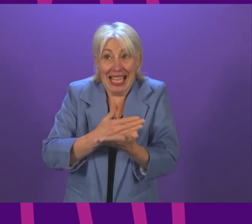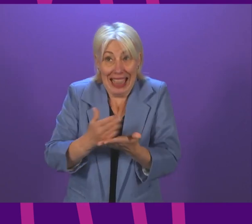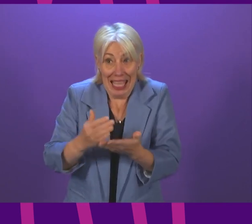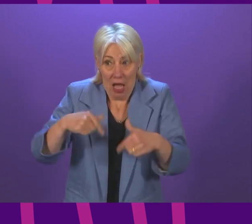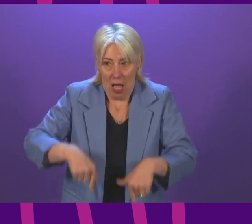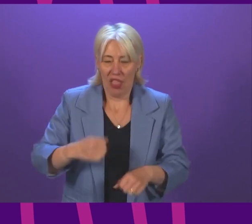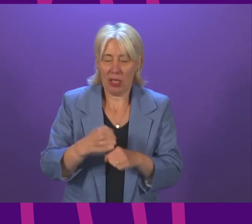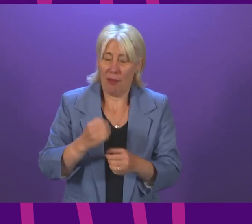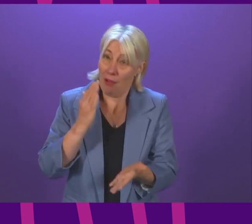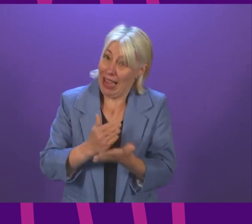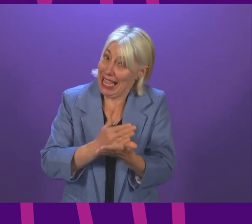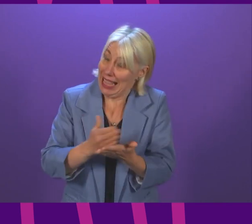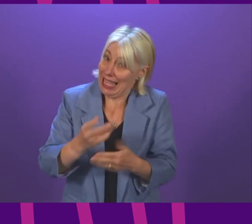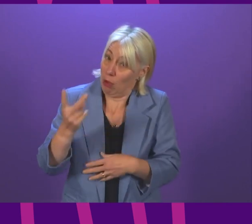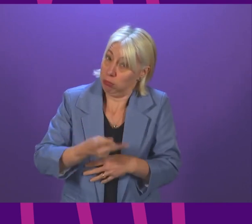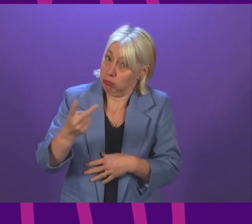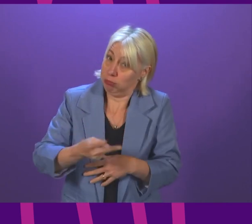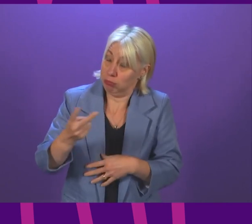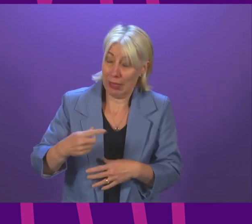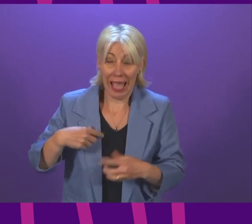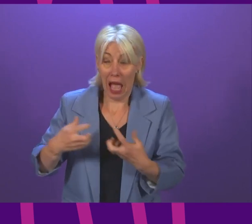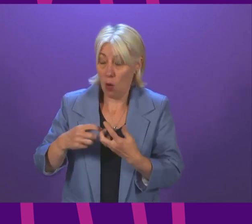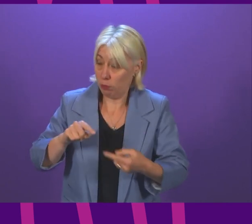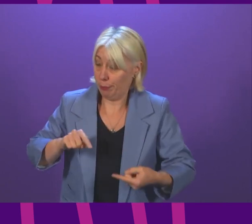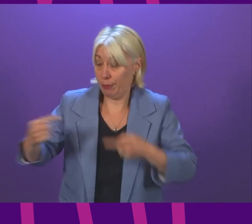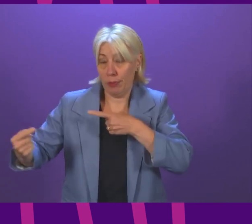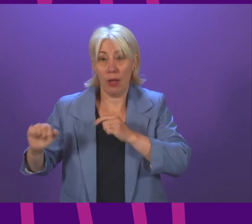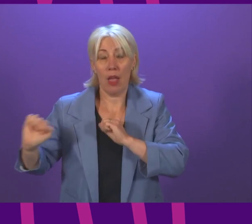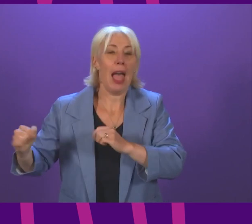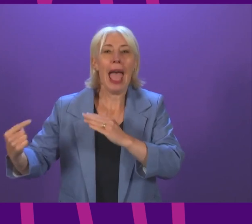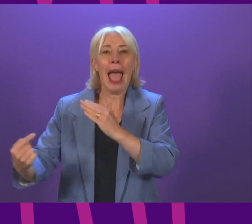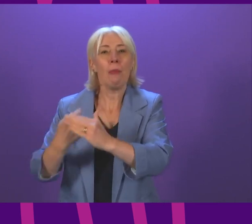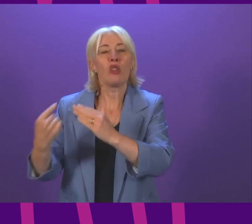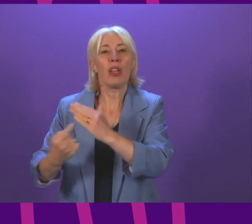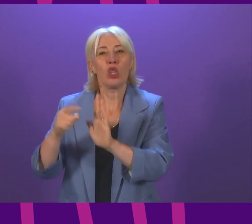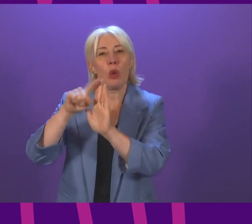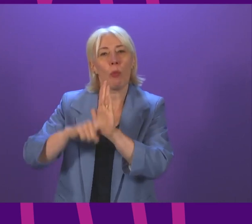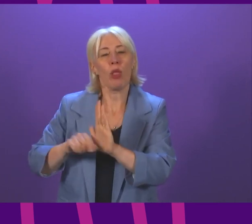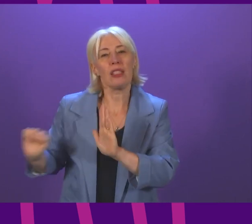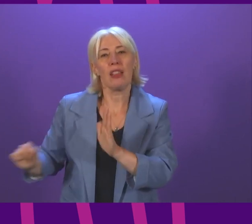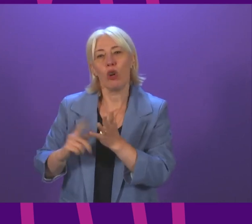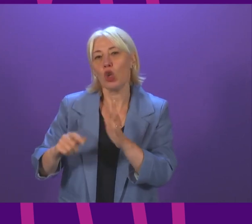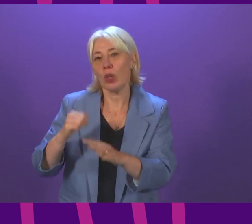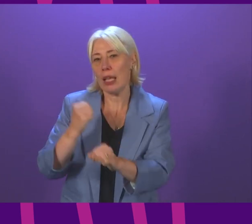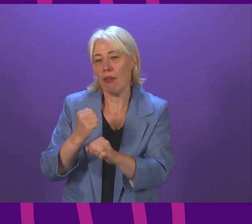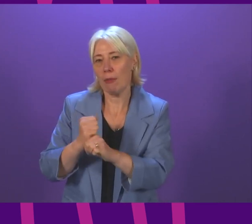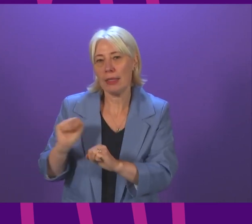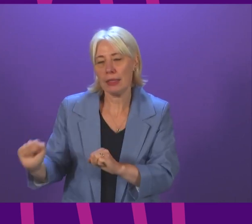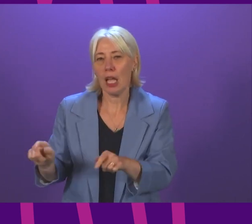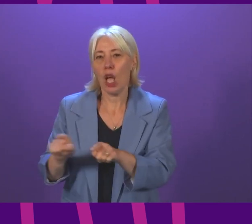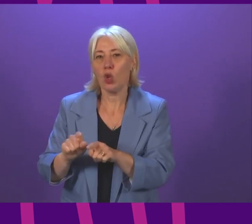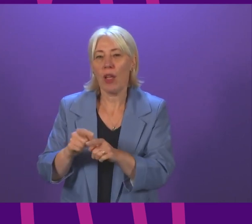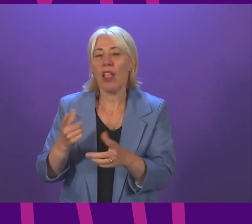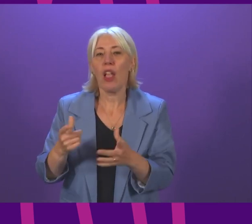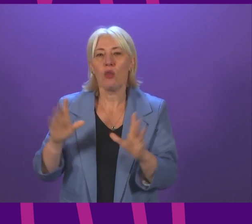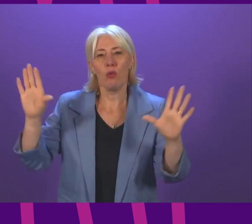very clear on many many occasions our opposition to the immigration policies of the UK Government and in particular the ending of